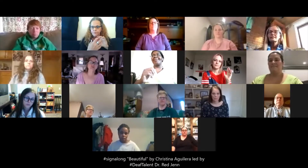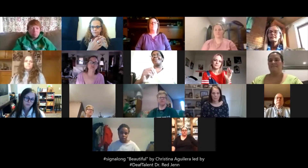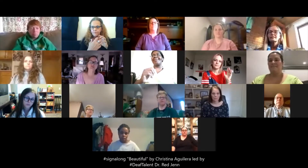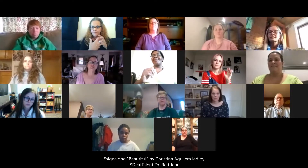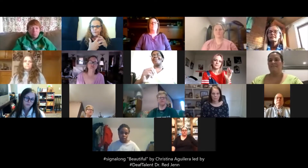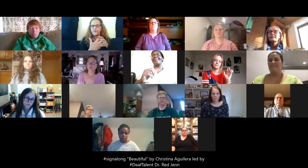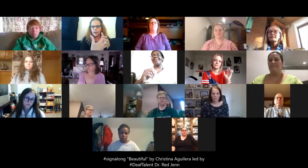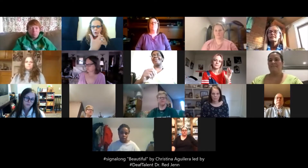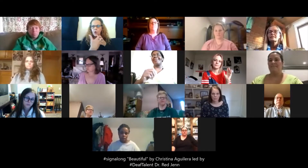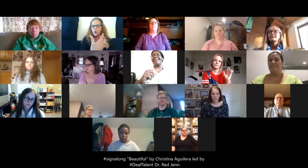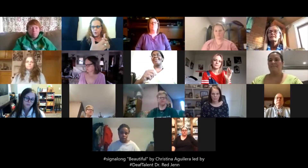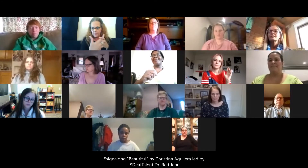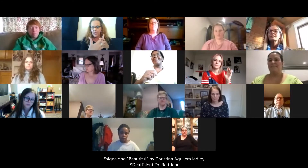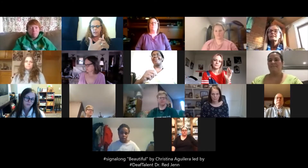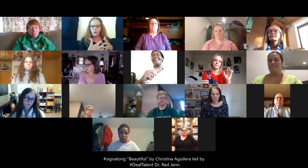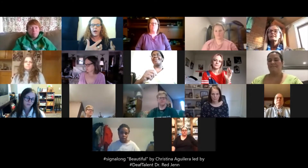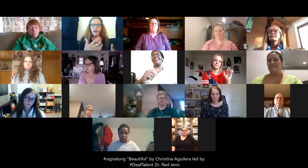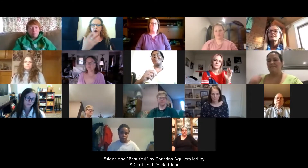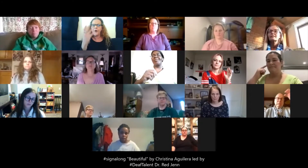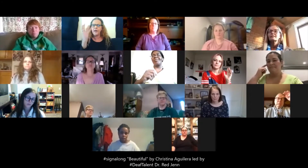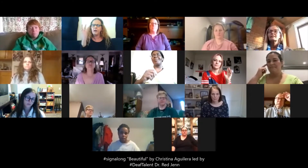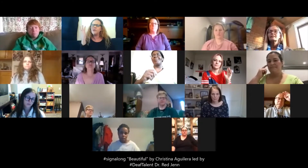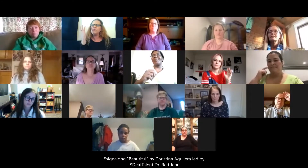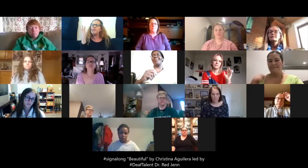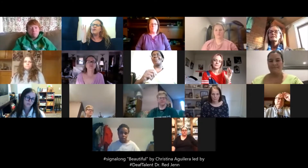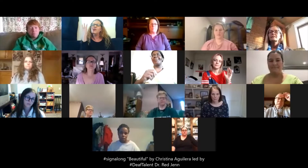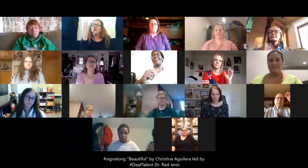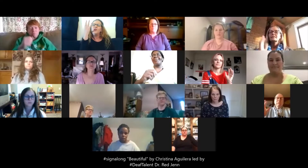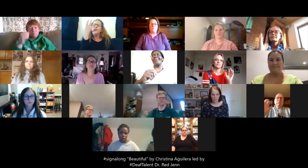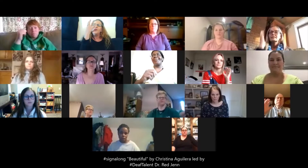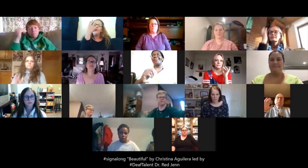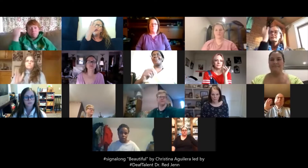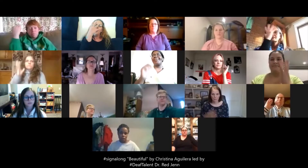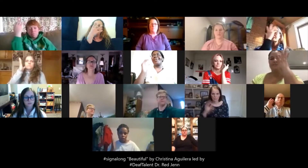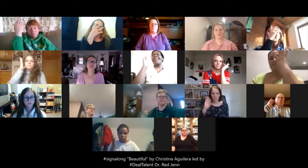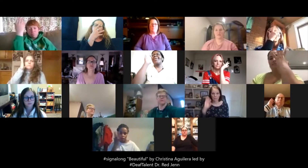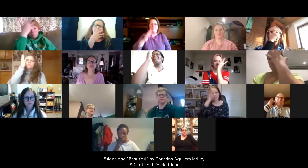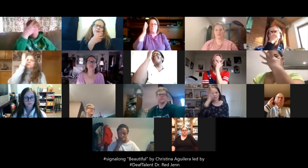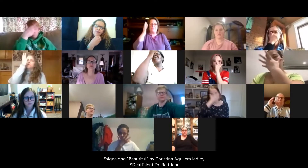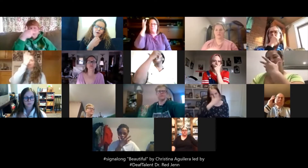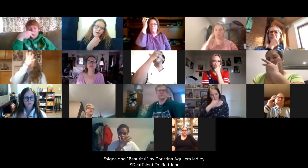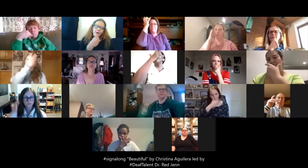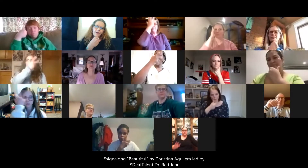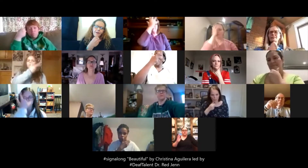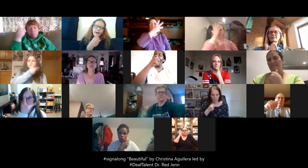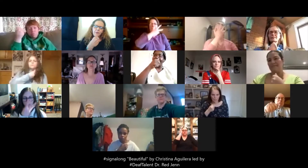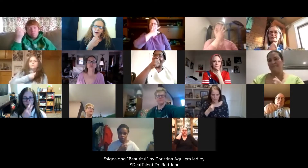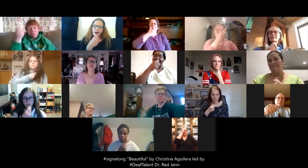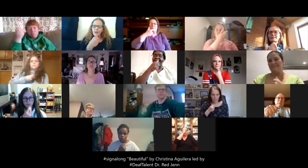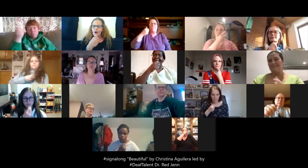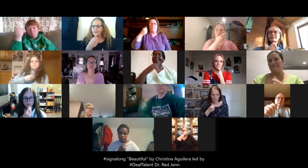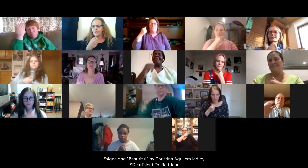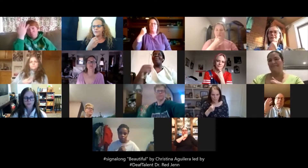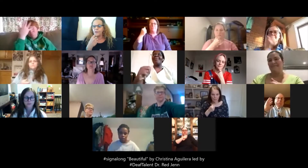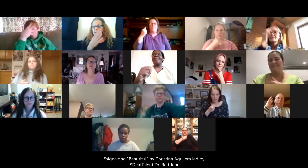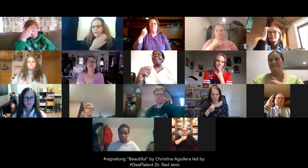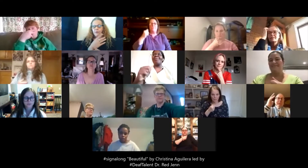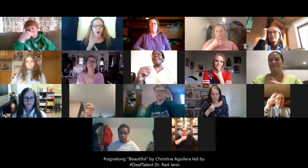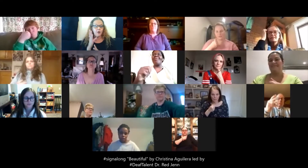follow along with me. Okay? But that's about how long it takes for her to sing it. We all